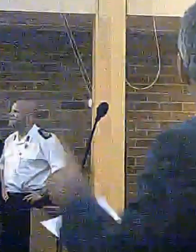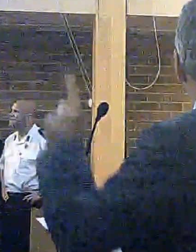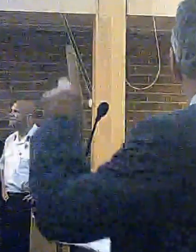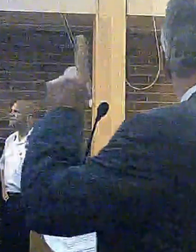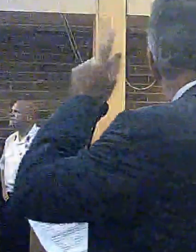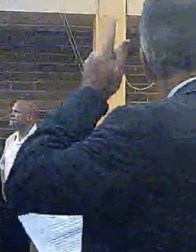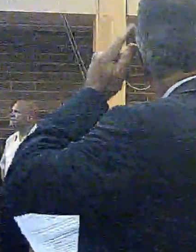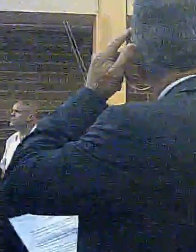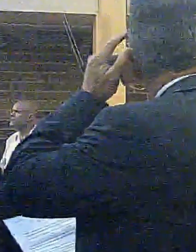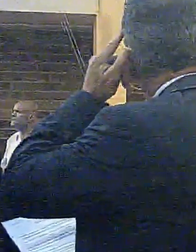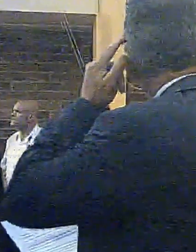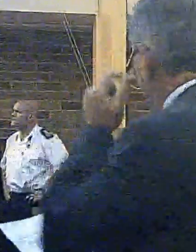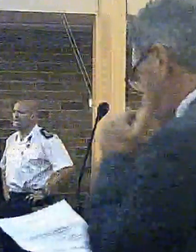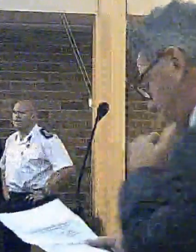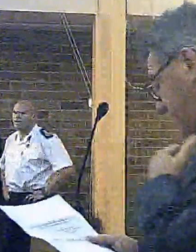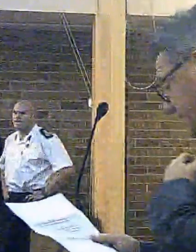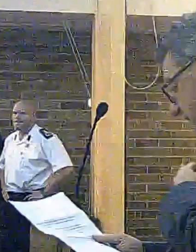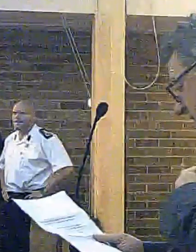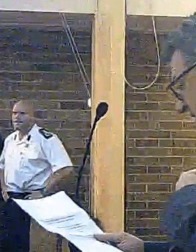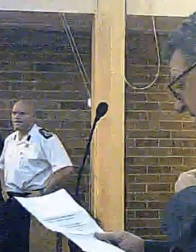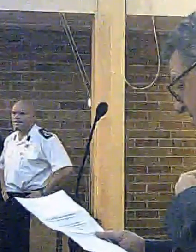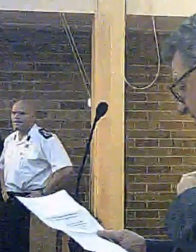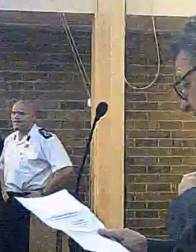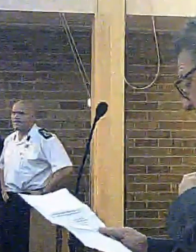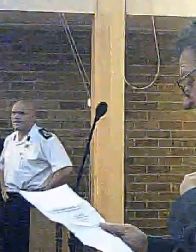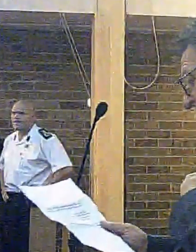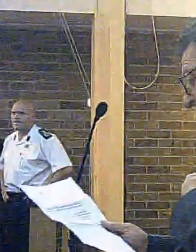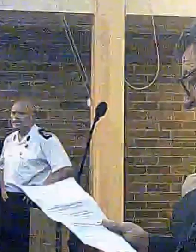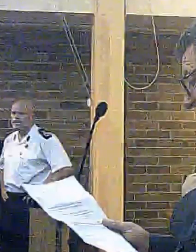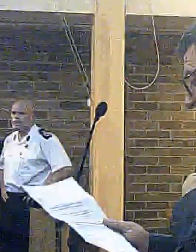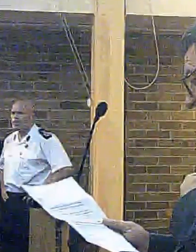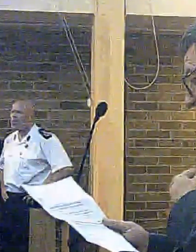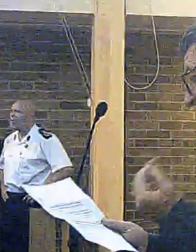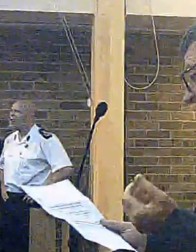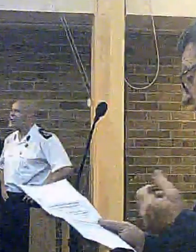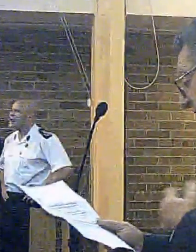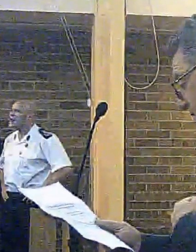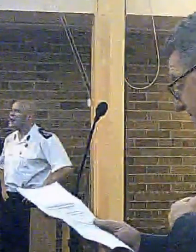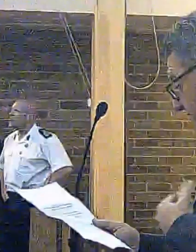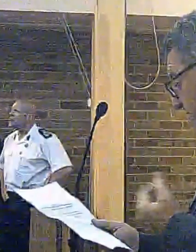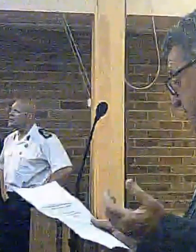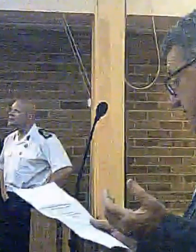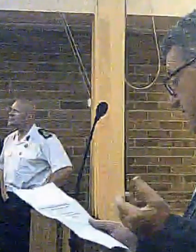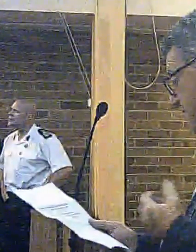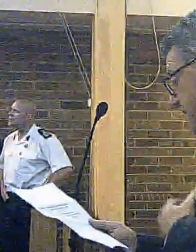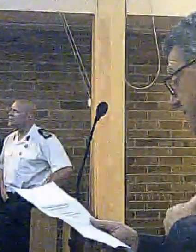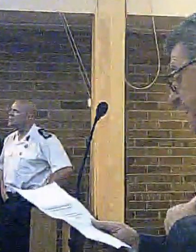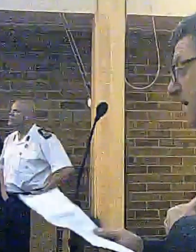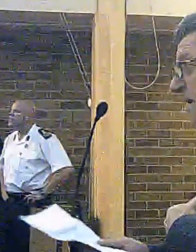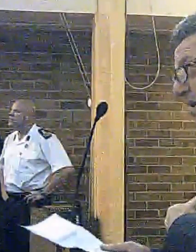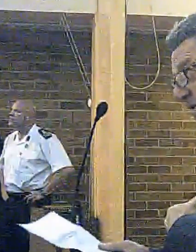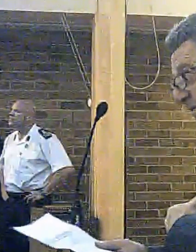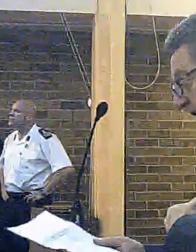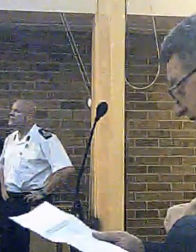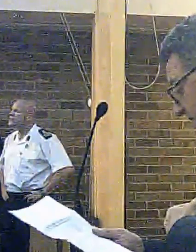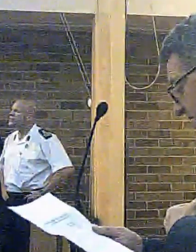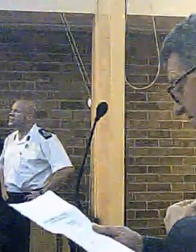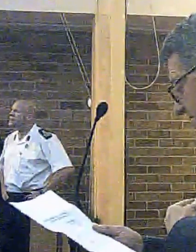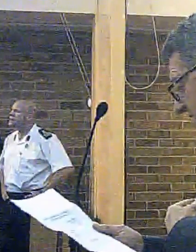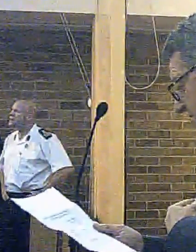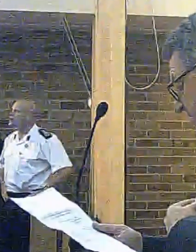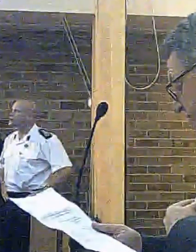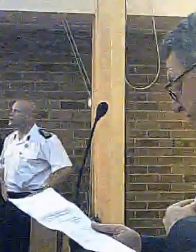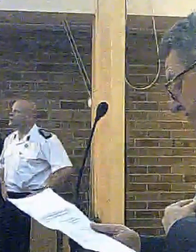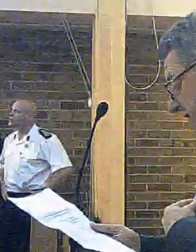The Chief's presentation is going to cover statutory duties of the Fire and Rescue Authority, the financial